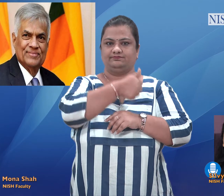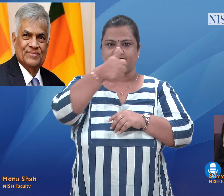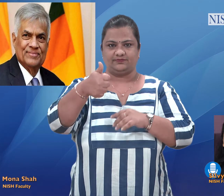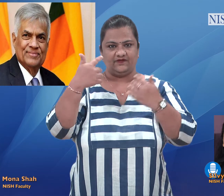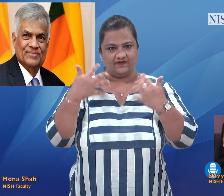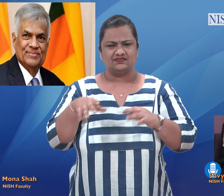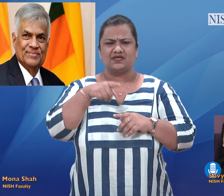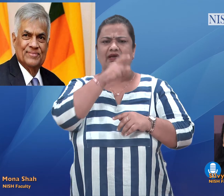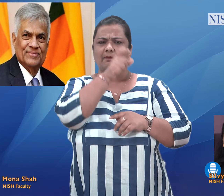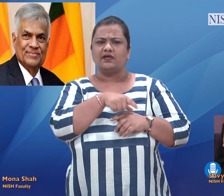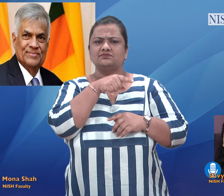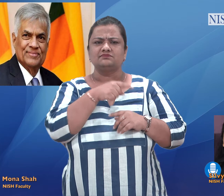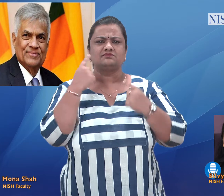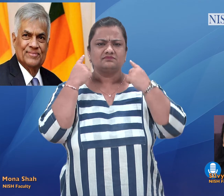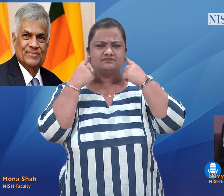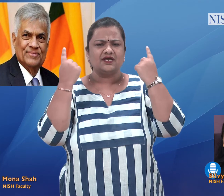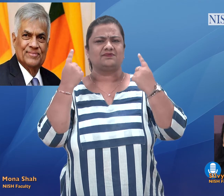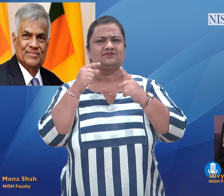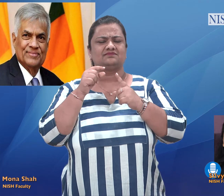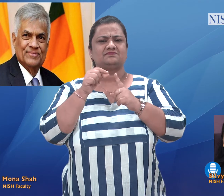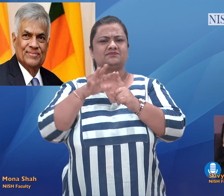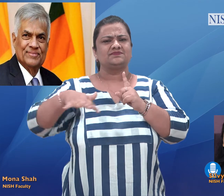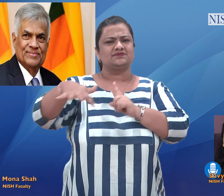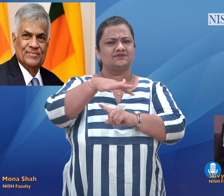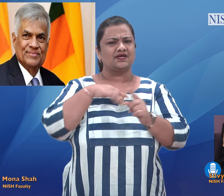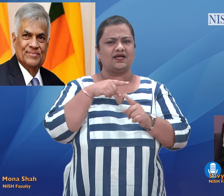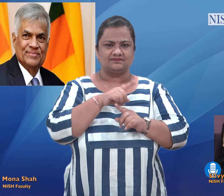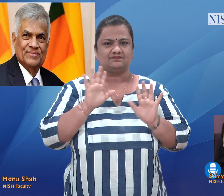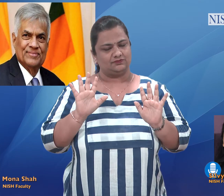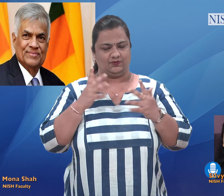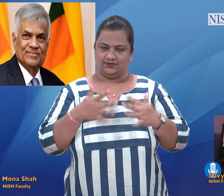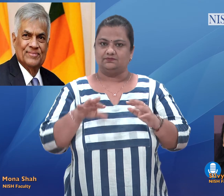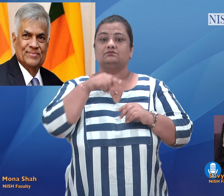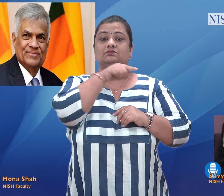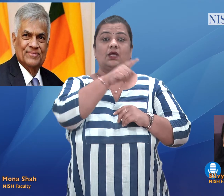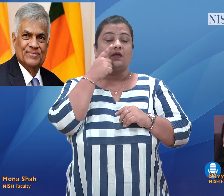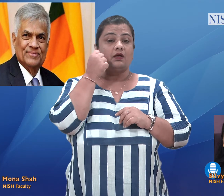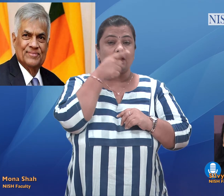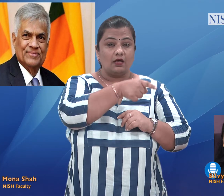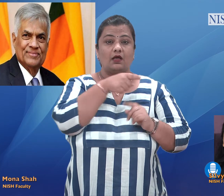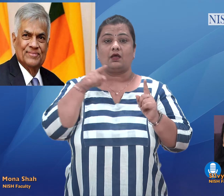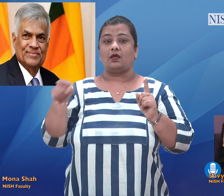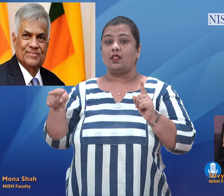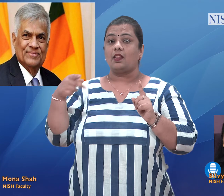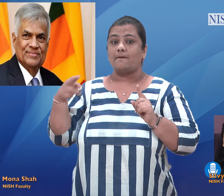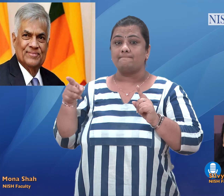for the job, Jewelers Alaha Peruma, with 134 votes to 82 in a parliamentary vote.